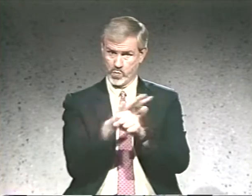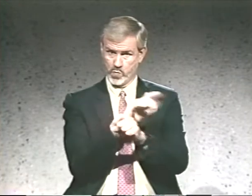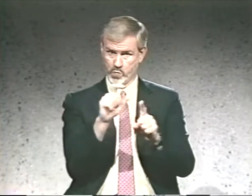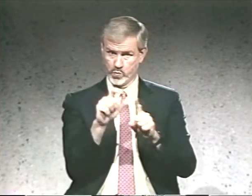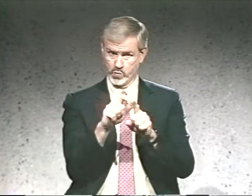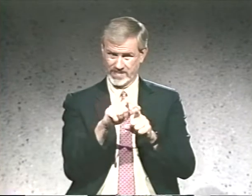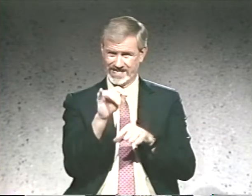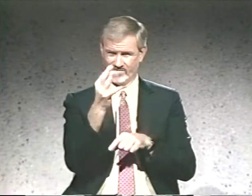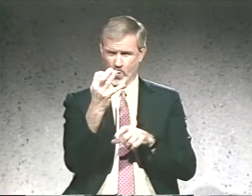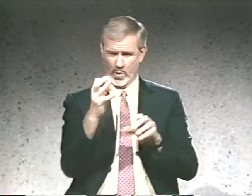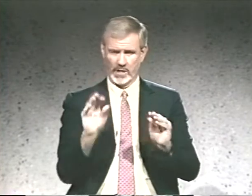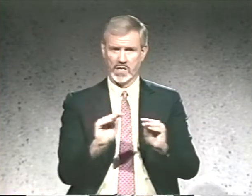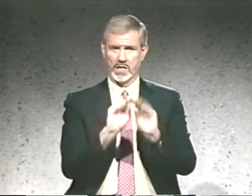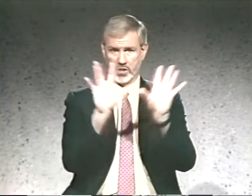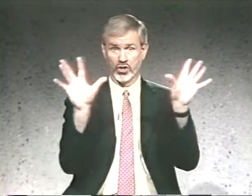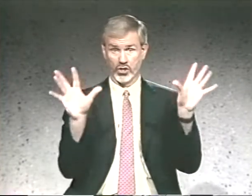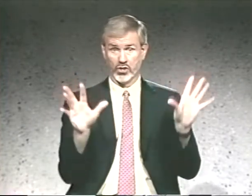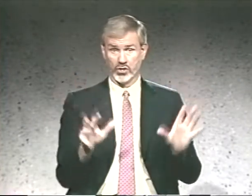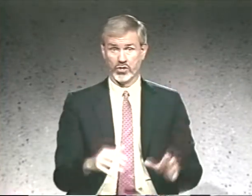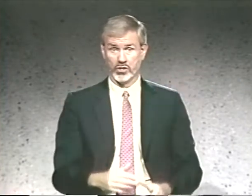the whole word if you want to be very clear.